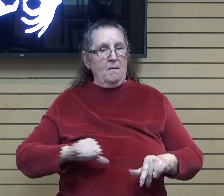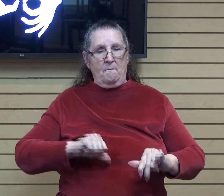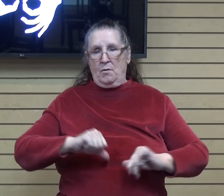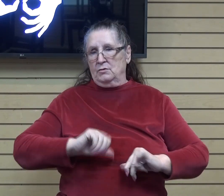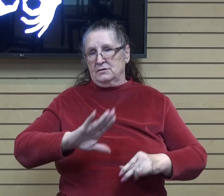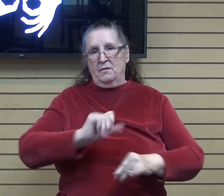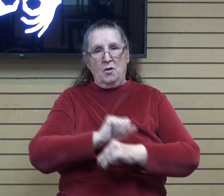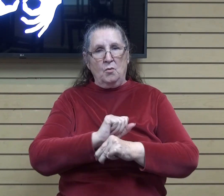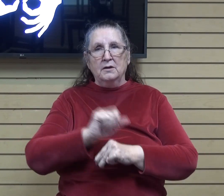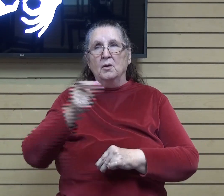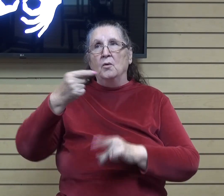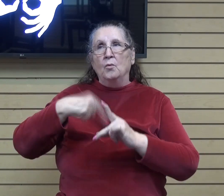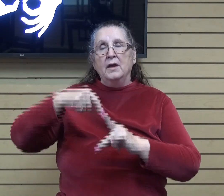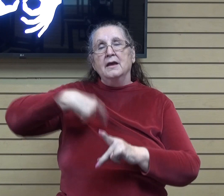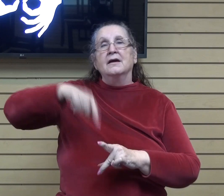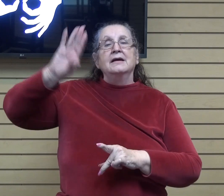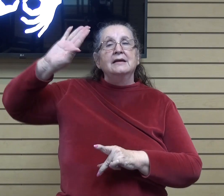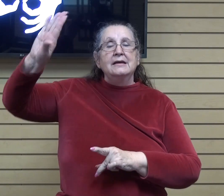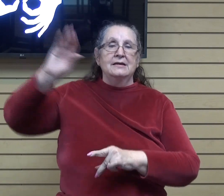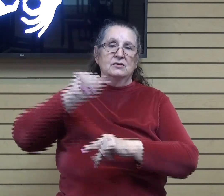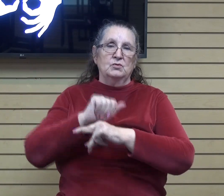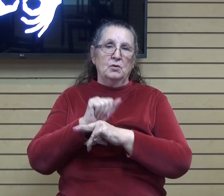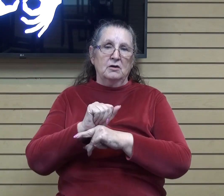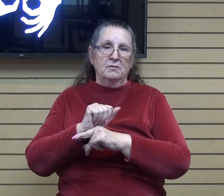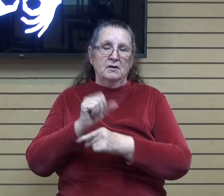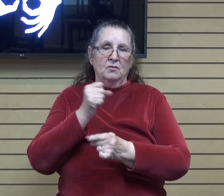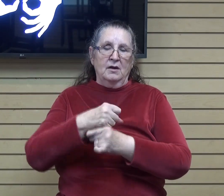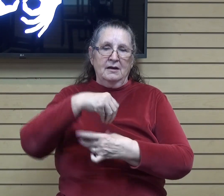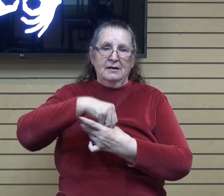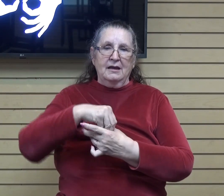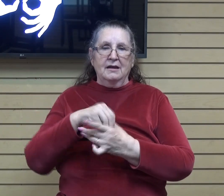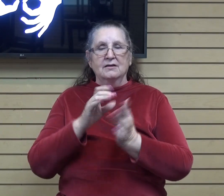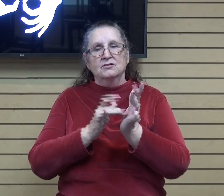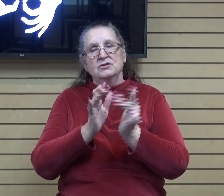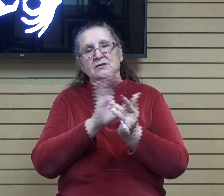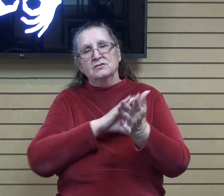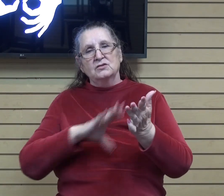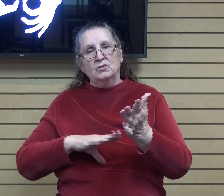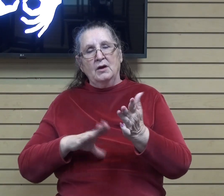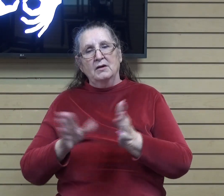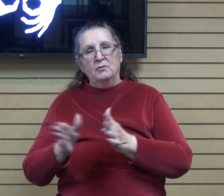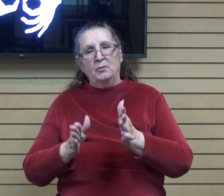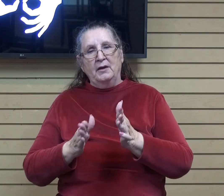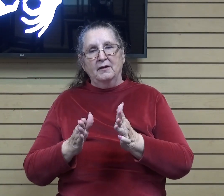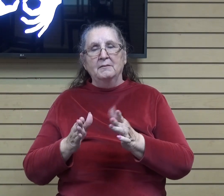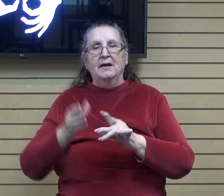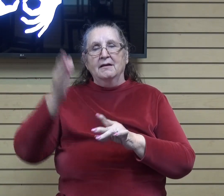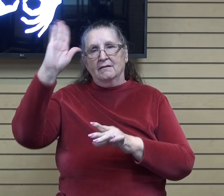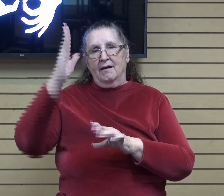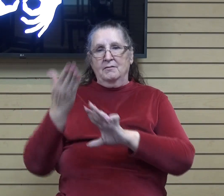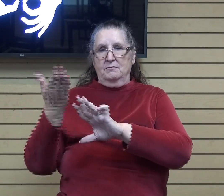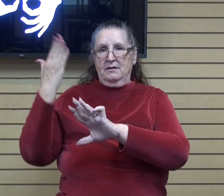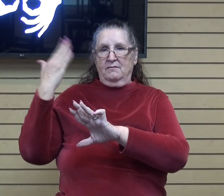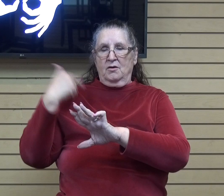workmanship, created in Christ Jesus for good works, which God prepared beforehand, that we should walk in them.